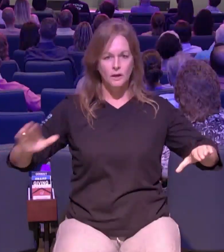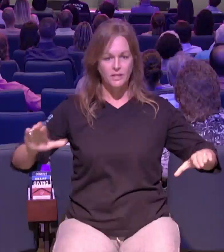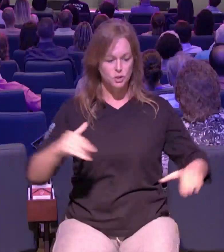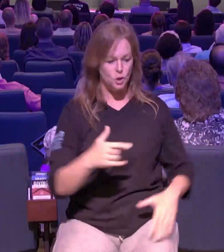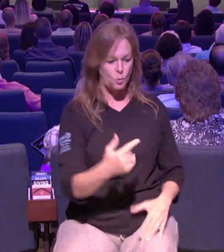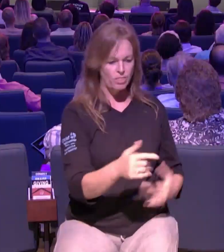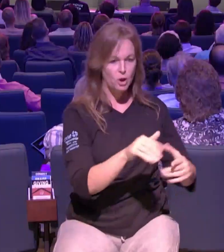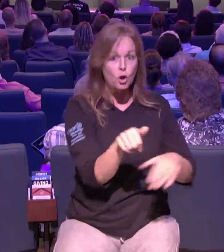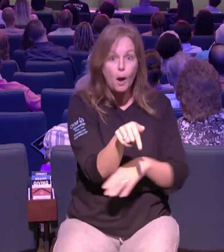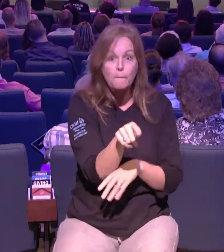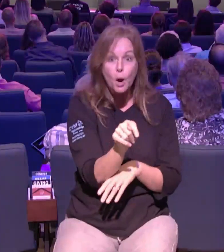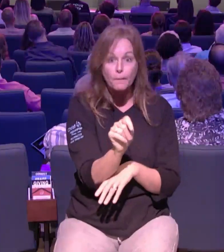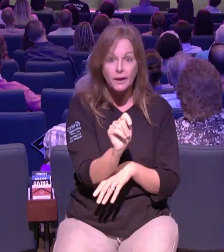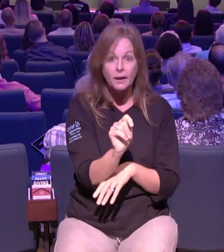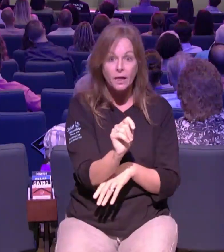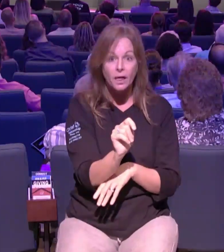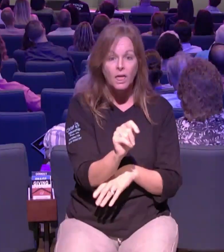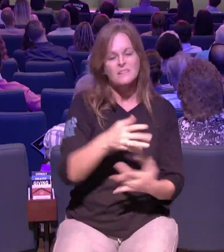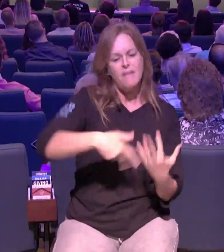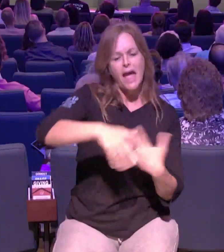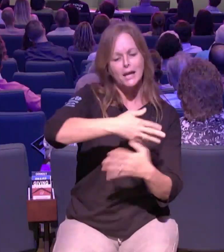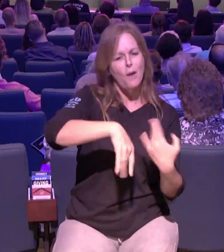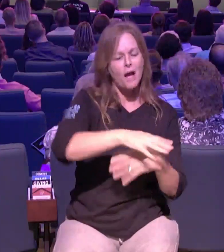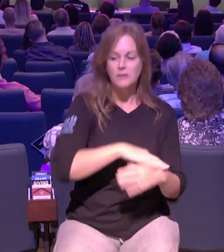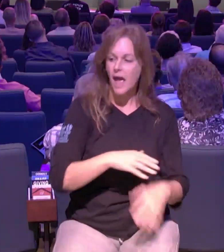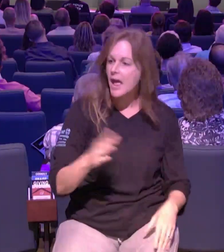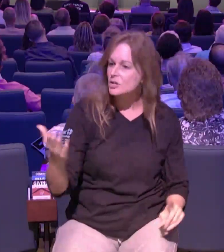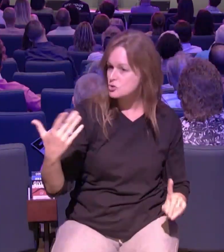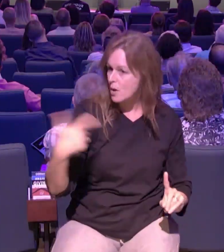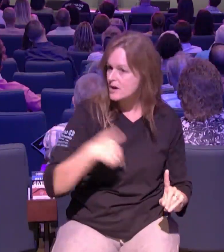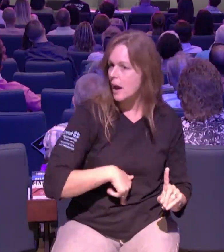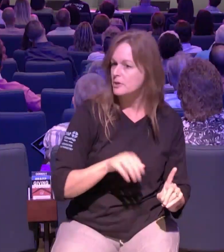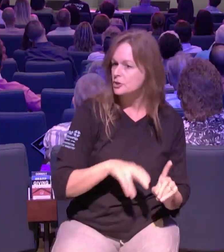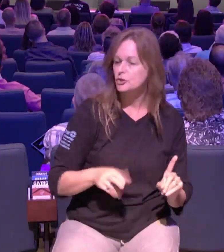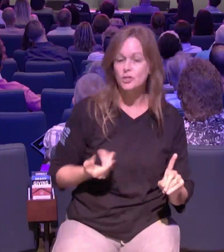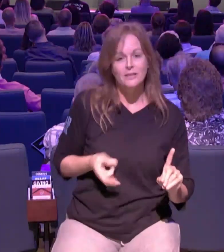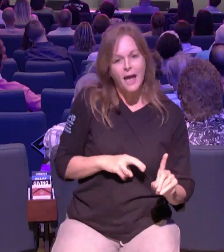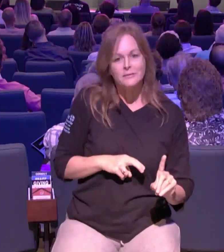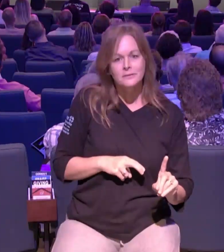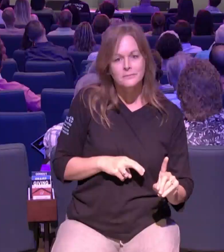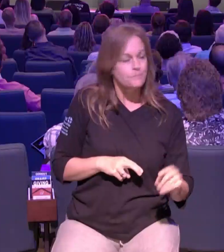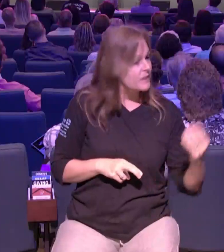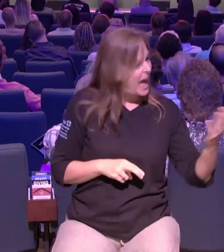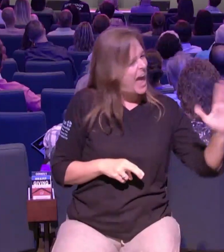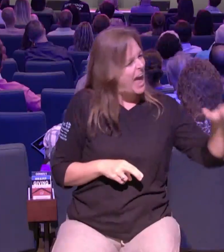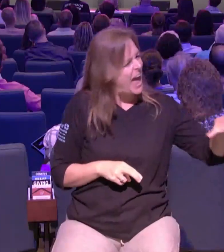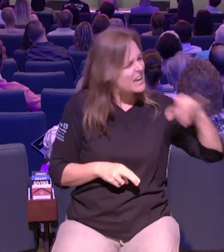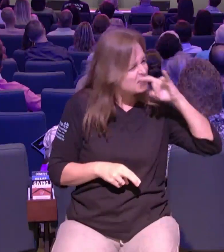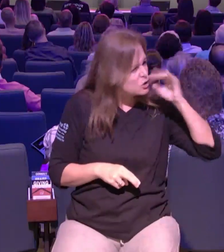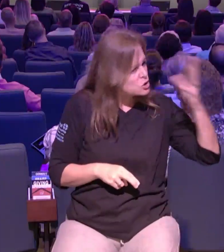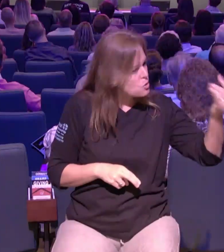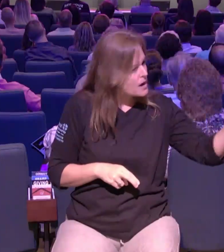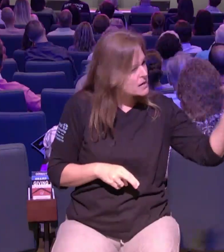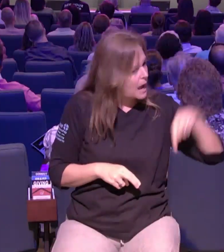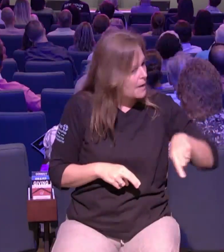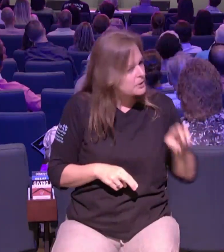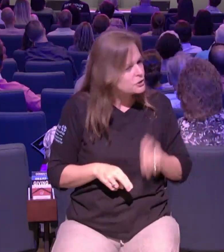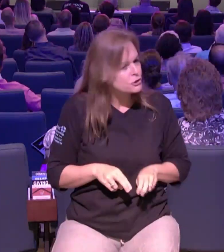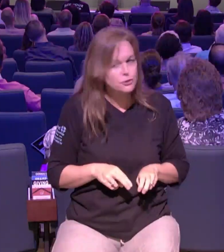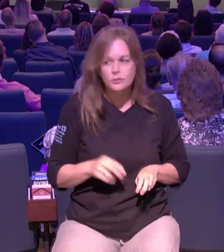apartment complex just started hanging out so she's like inviting him to church they all started coming to church with her she needed the minivan to drive him to church and you know